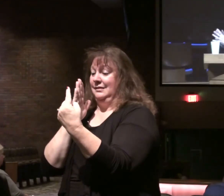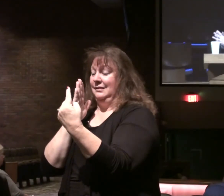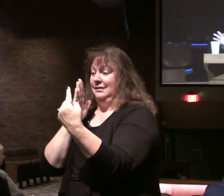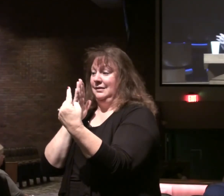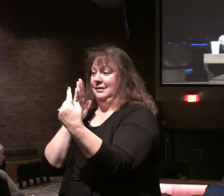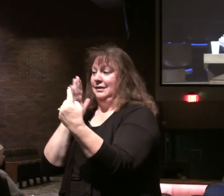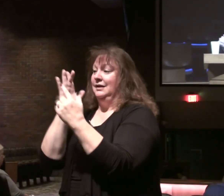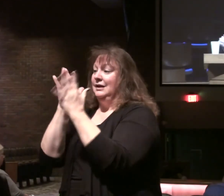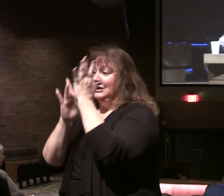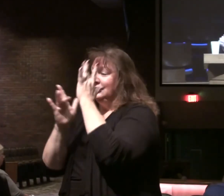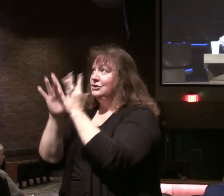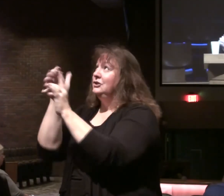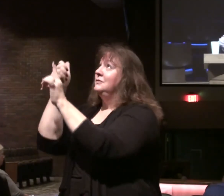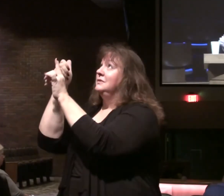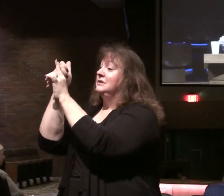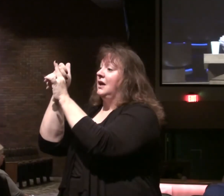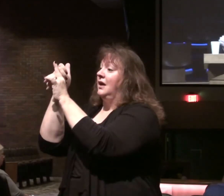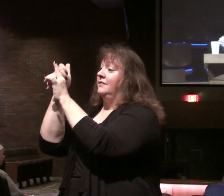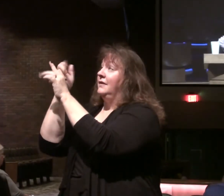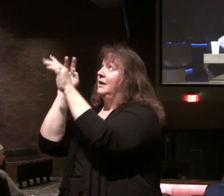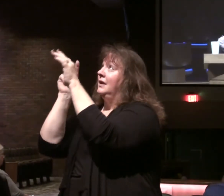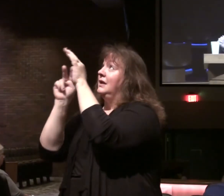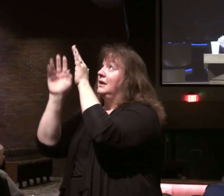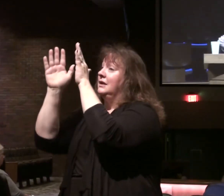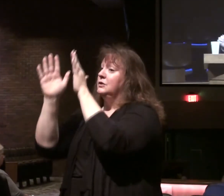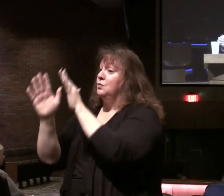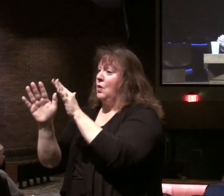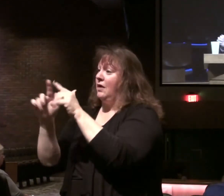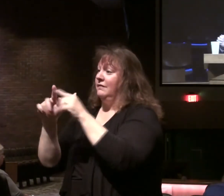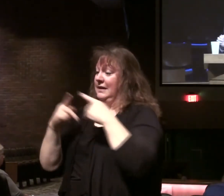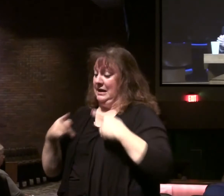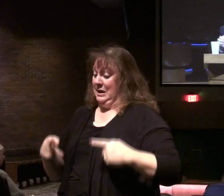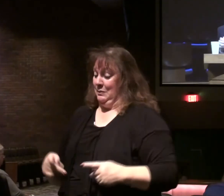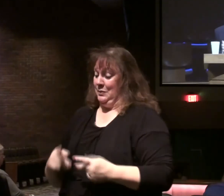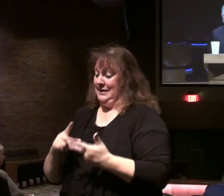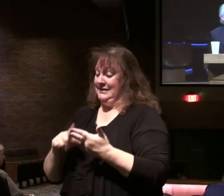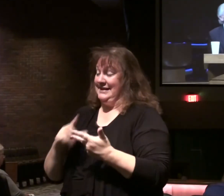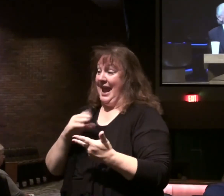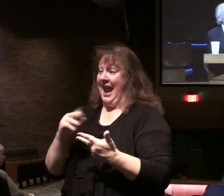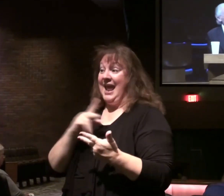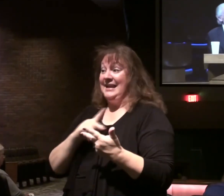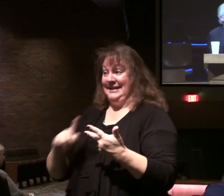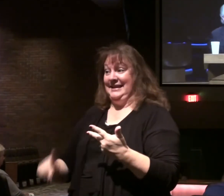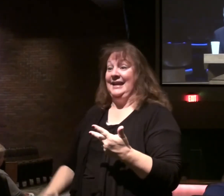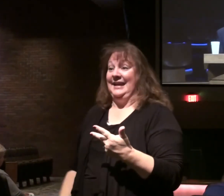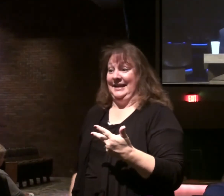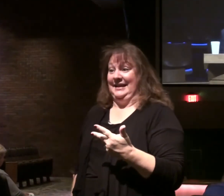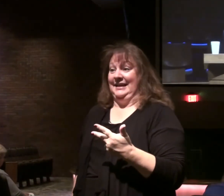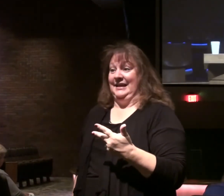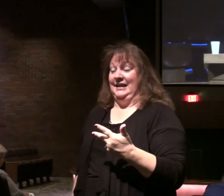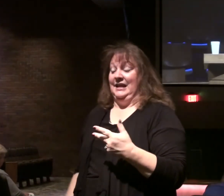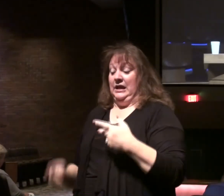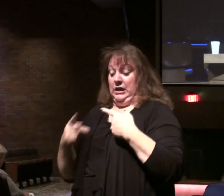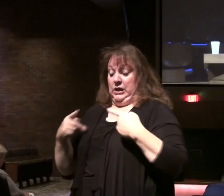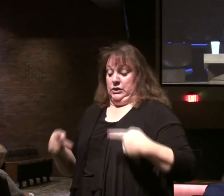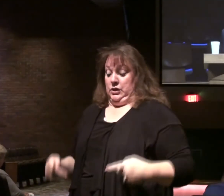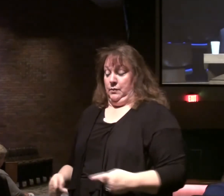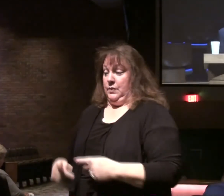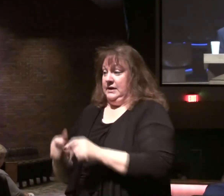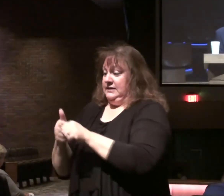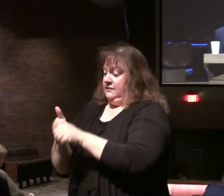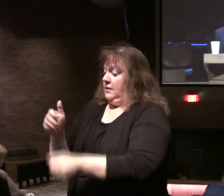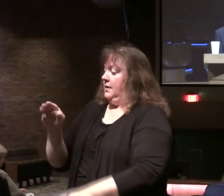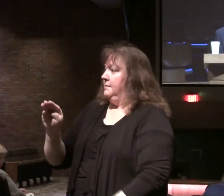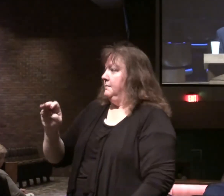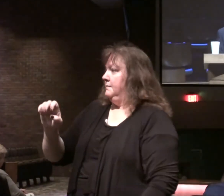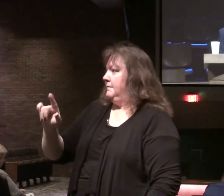Christ is prophet, priest, and king. So he is the priest after the order of Melchizedek.